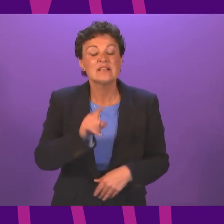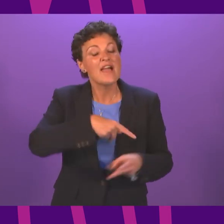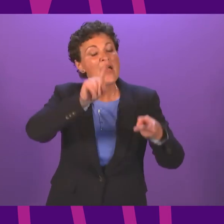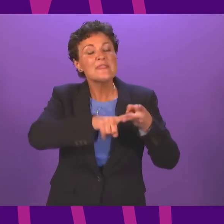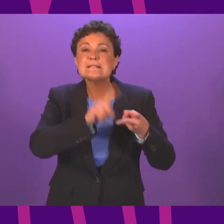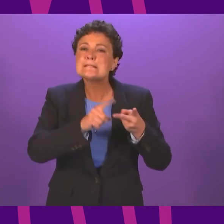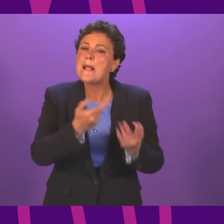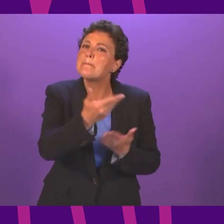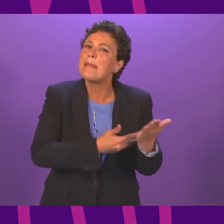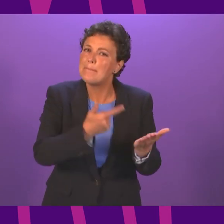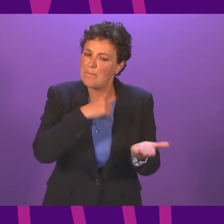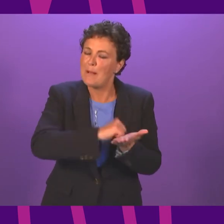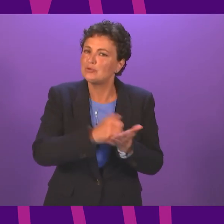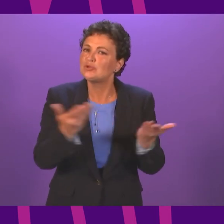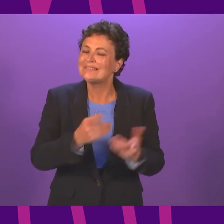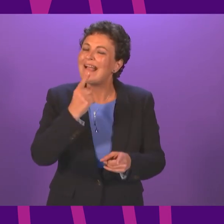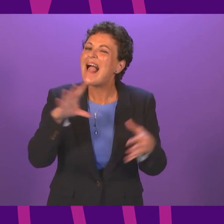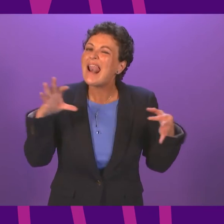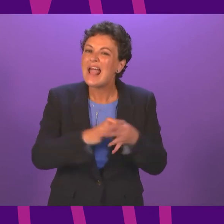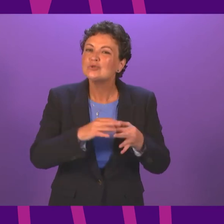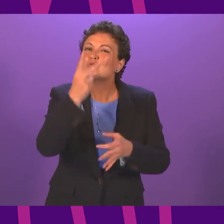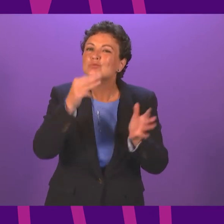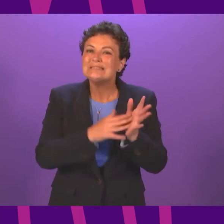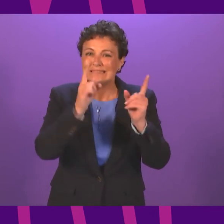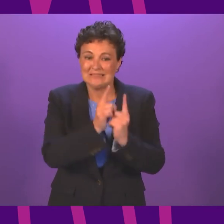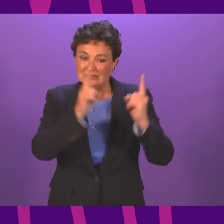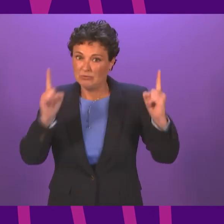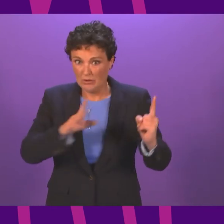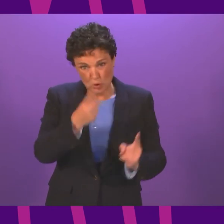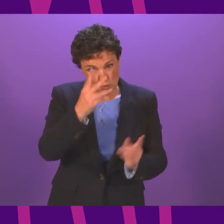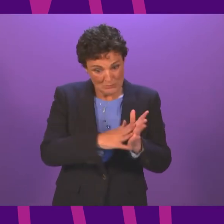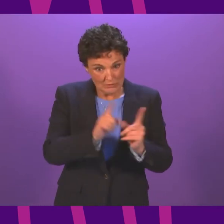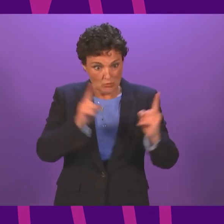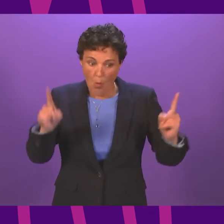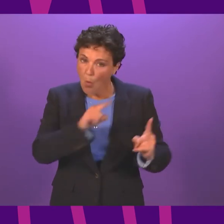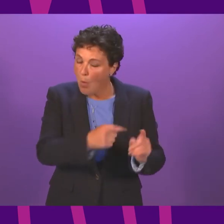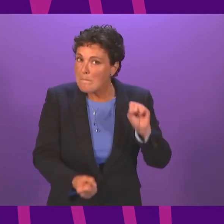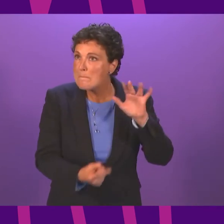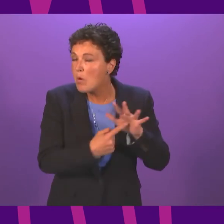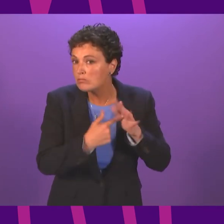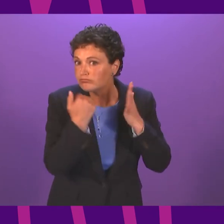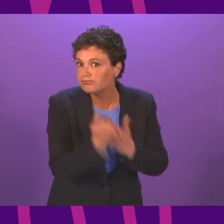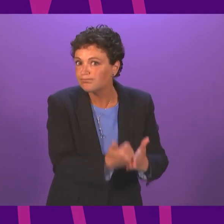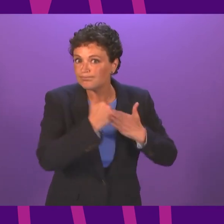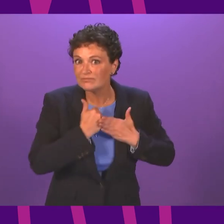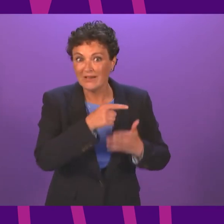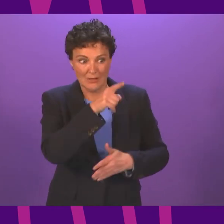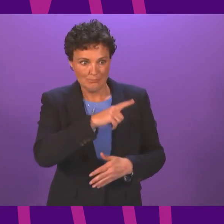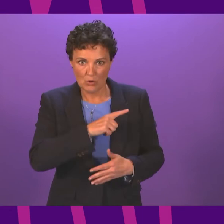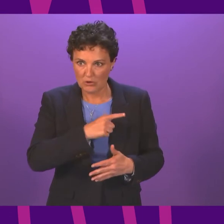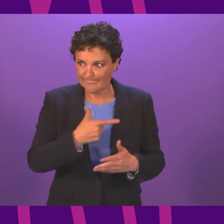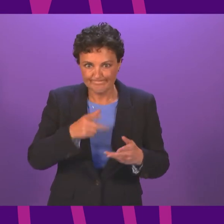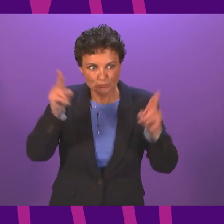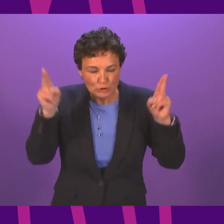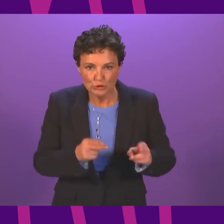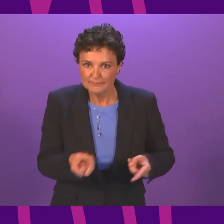distancing. Physical distancing has been an important mitigation against the virus, but it is also burdensome for